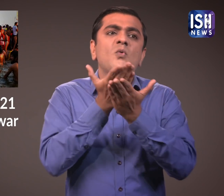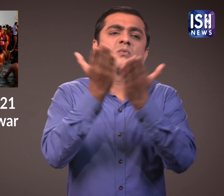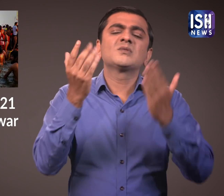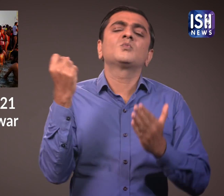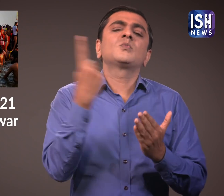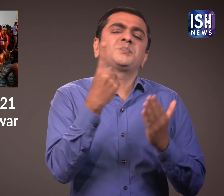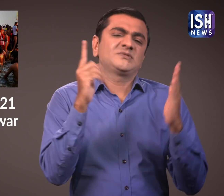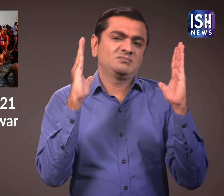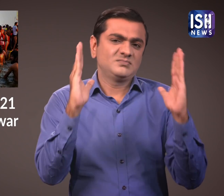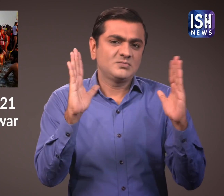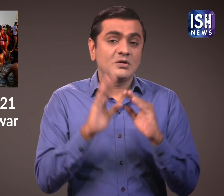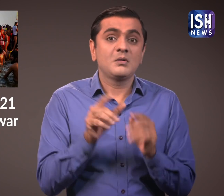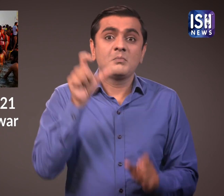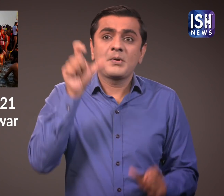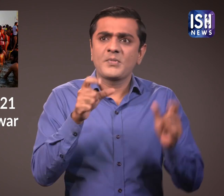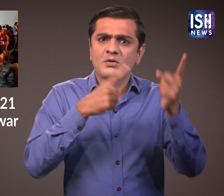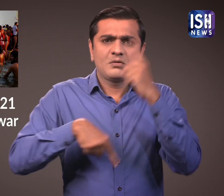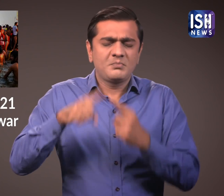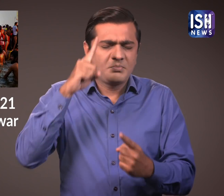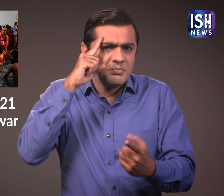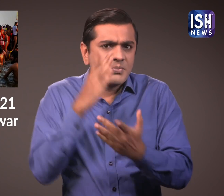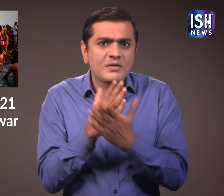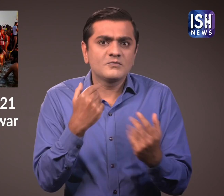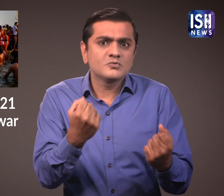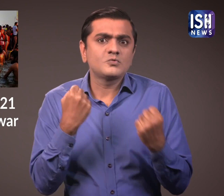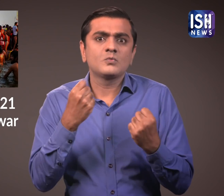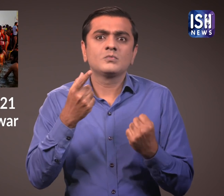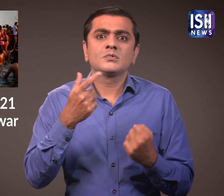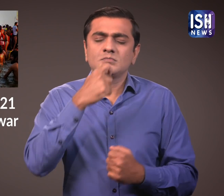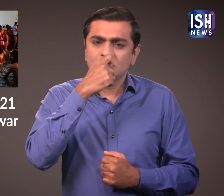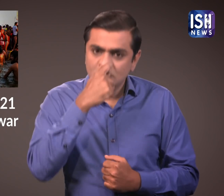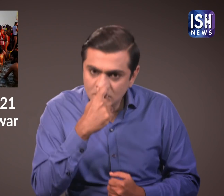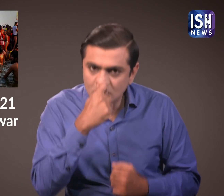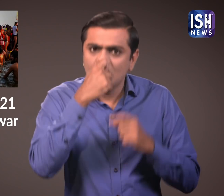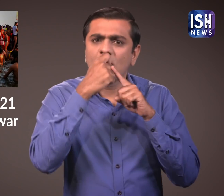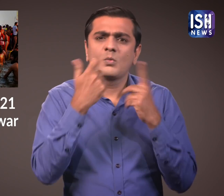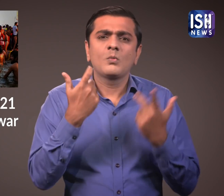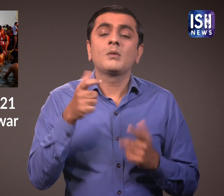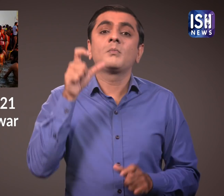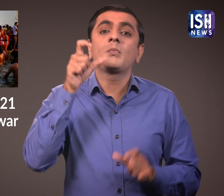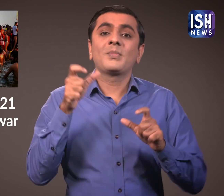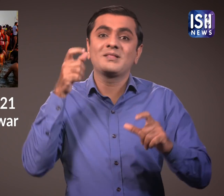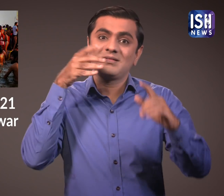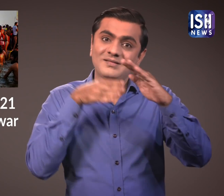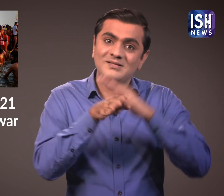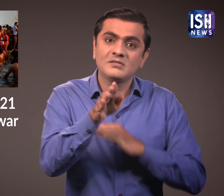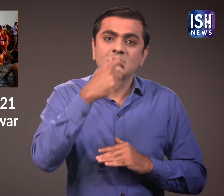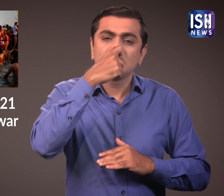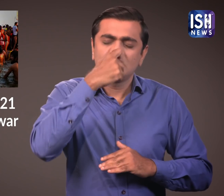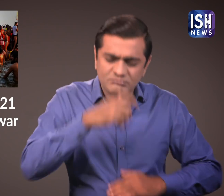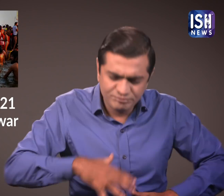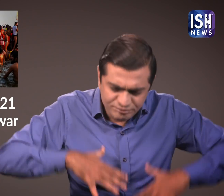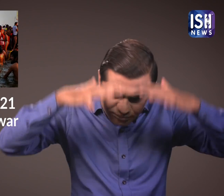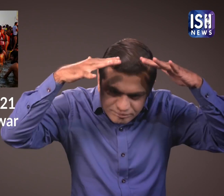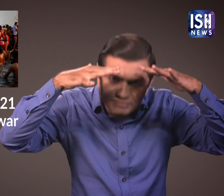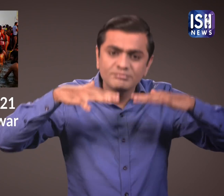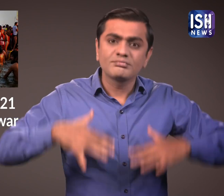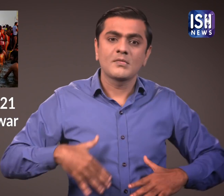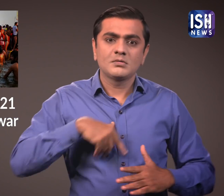of the coronavirus. During the festival people perform the ritual of dipping themselves in water. People believe it